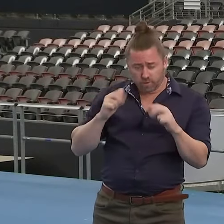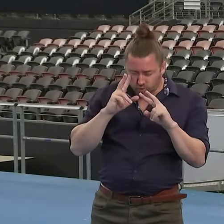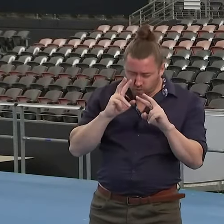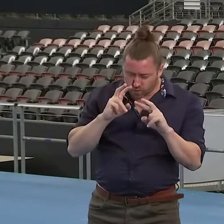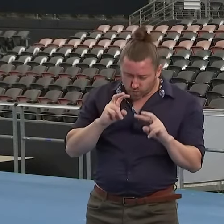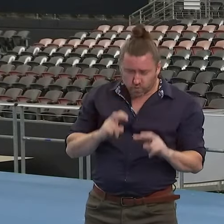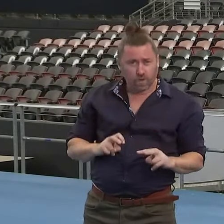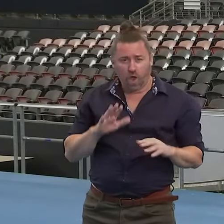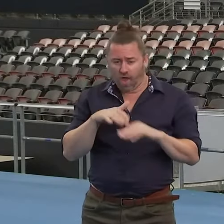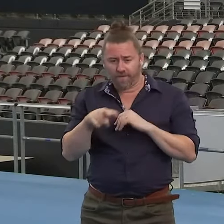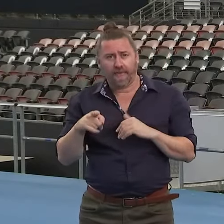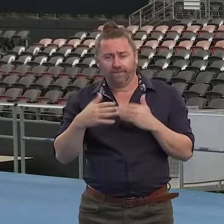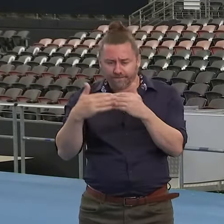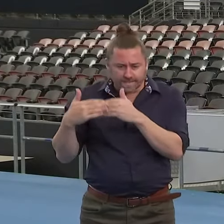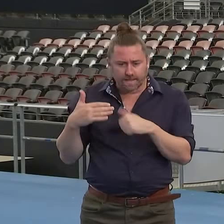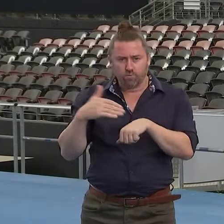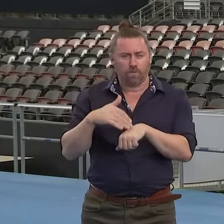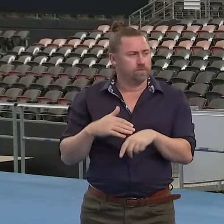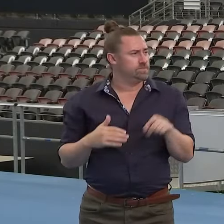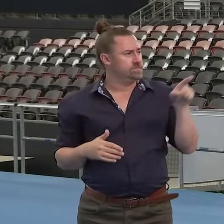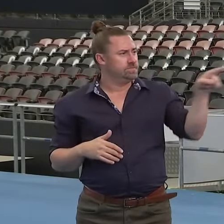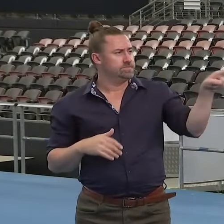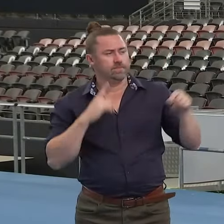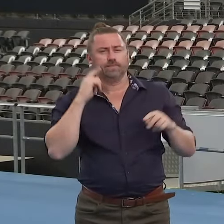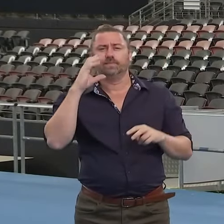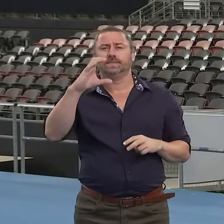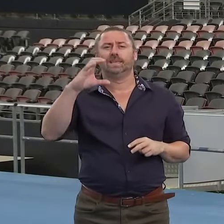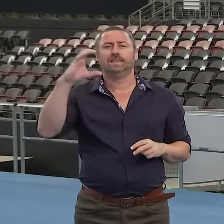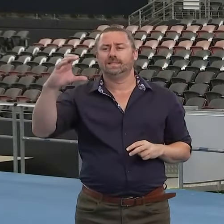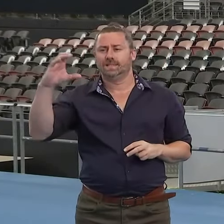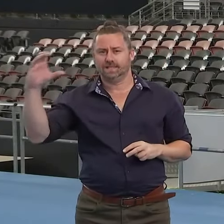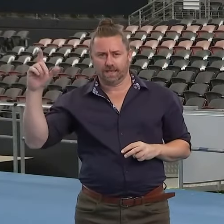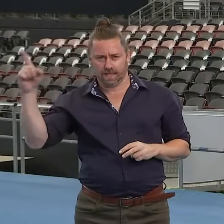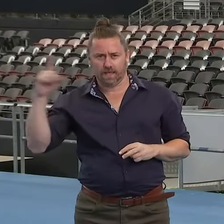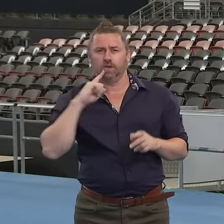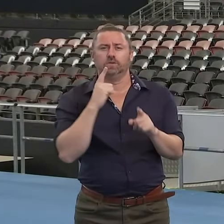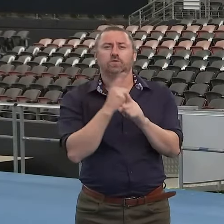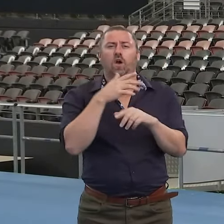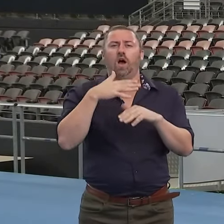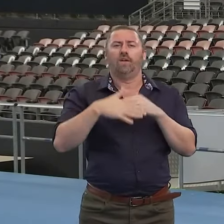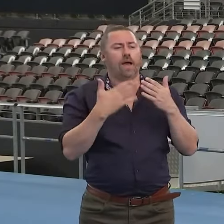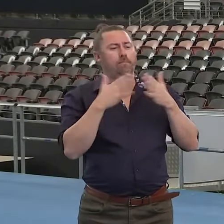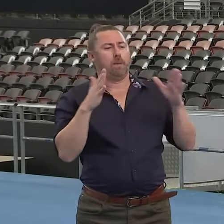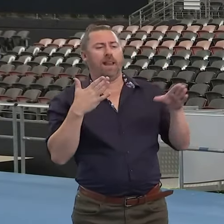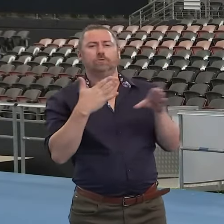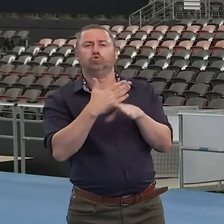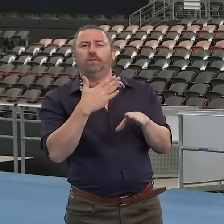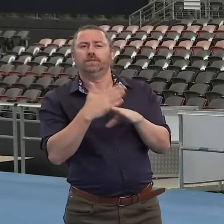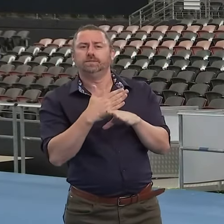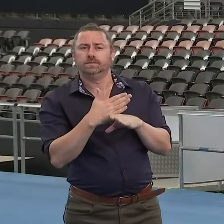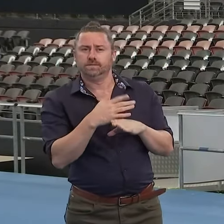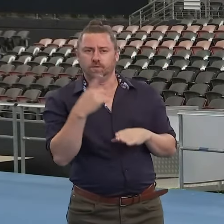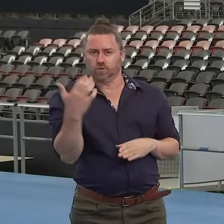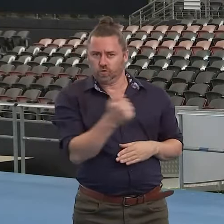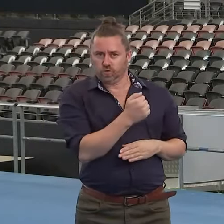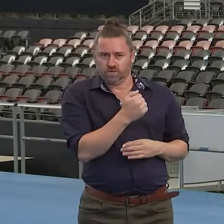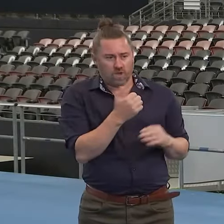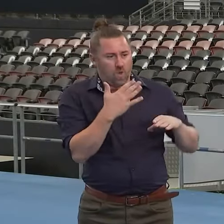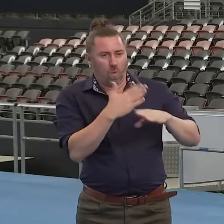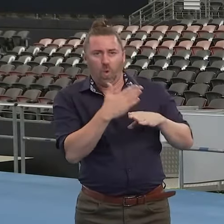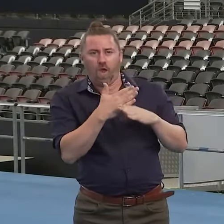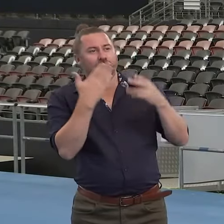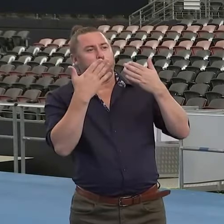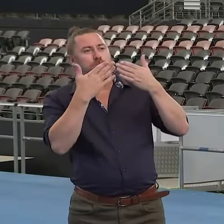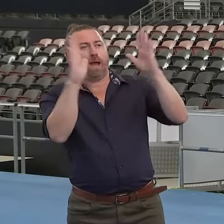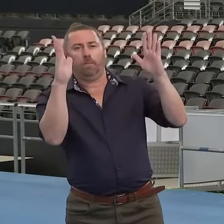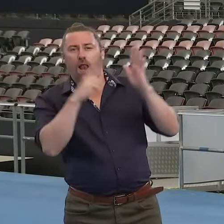We understand this is the C's finished investigation to the public service. Where is that report? Well, you'll have to ask for the triple